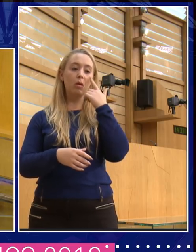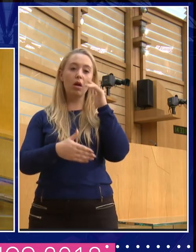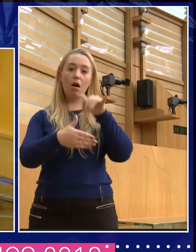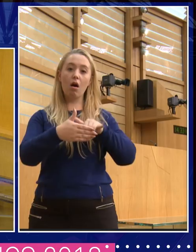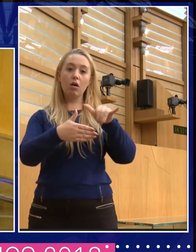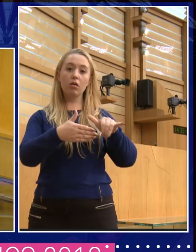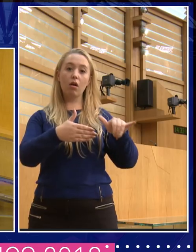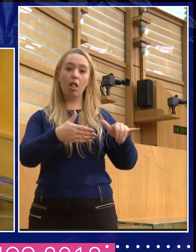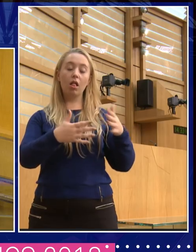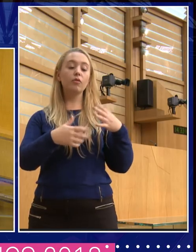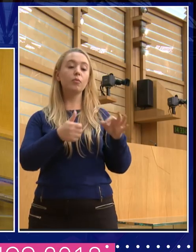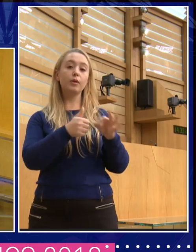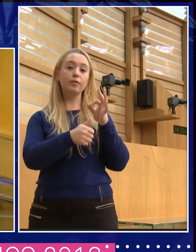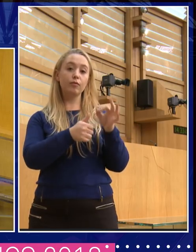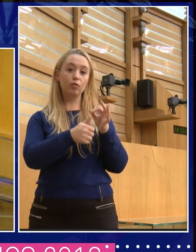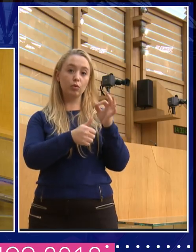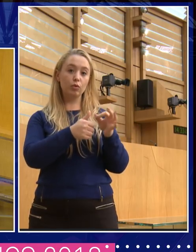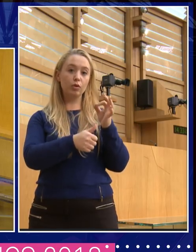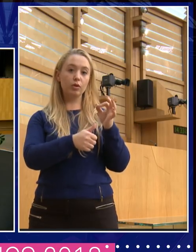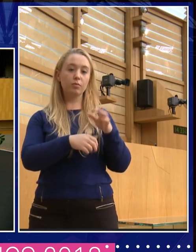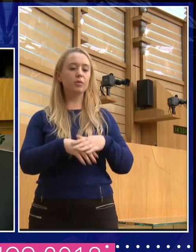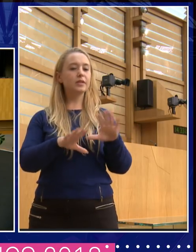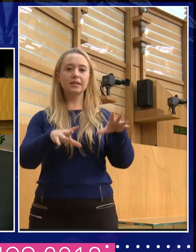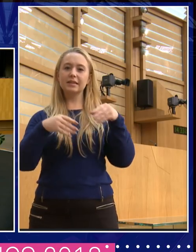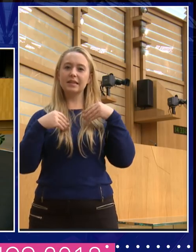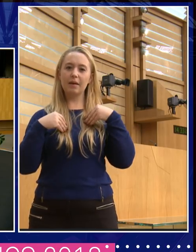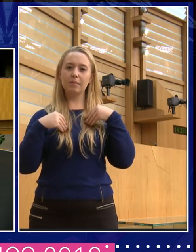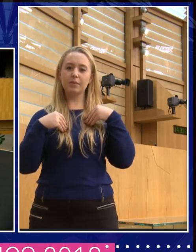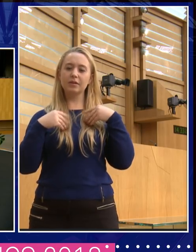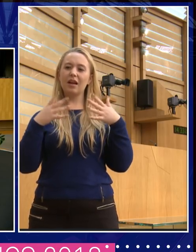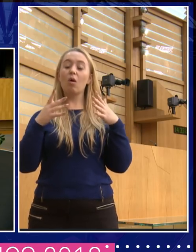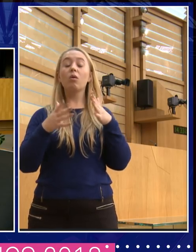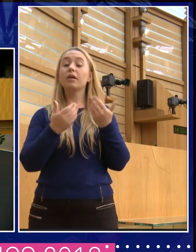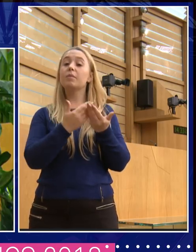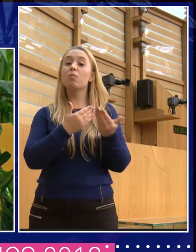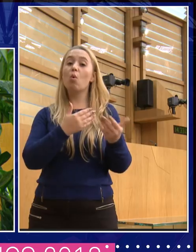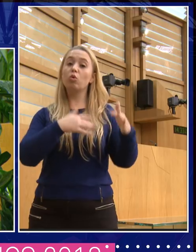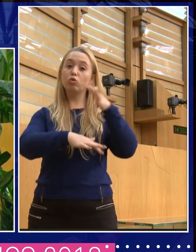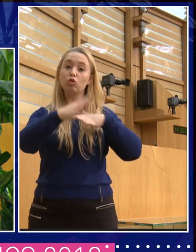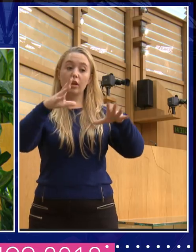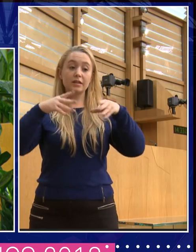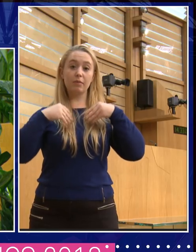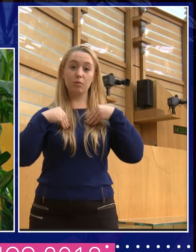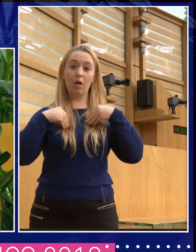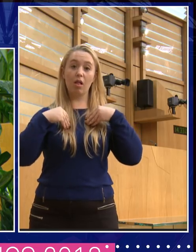it was perhaps it was more socially acceptable. Perhaps that's what it was. So, for example, in universities,